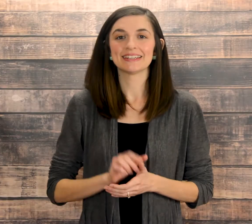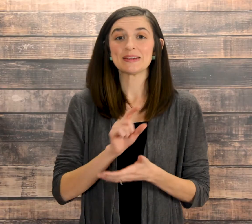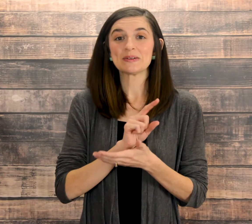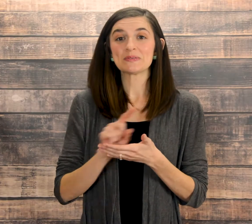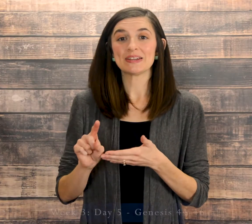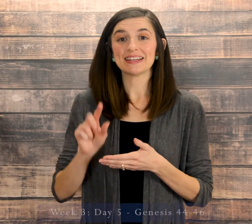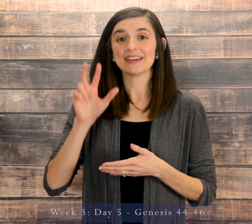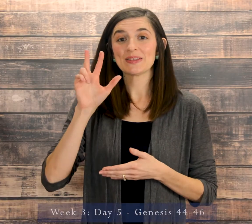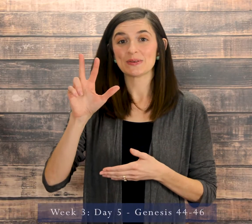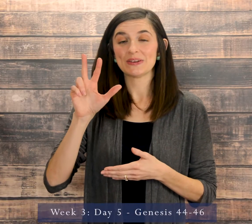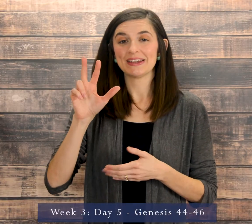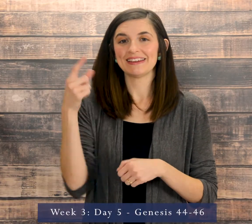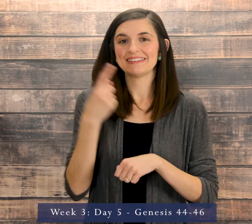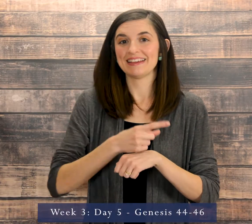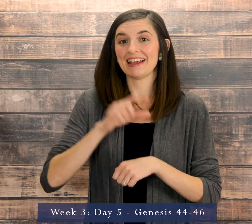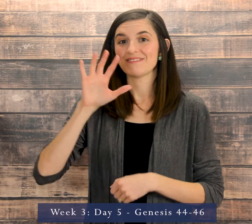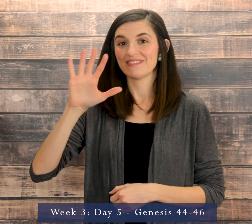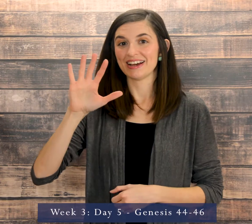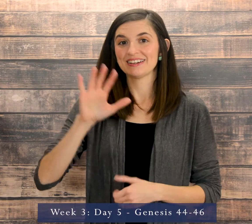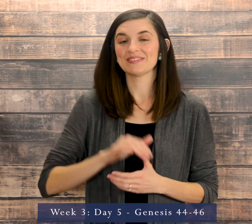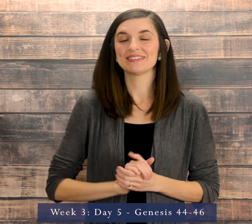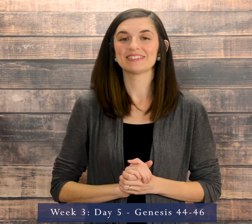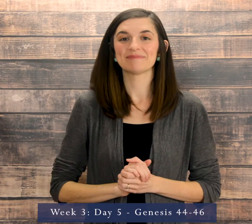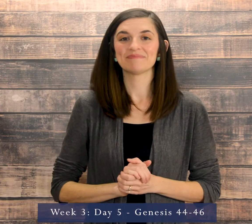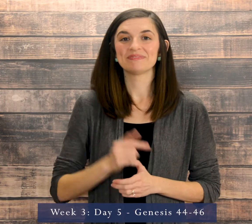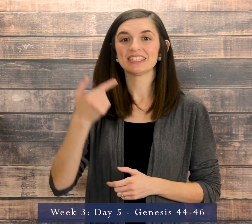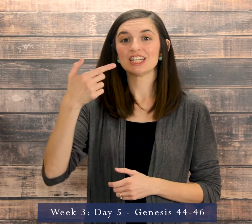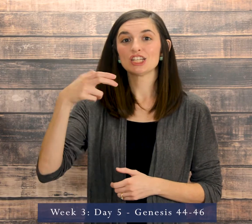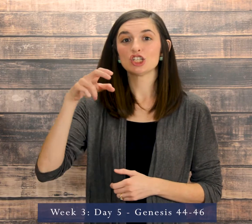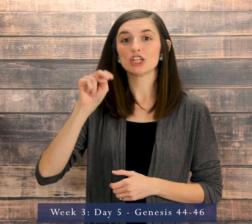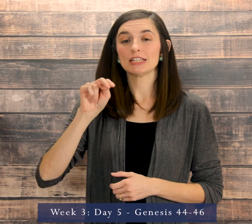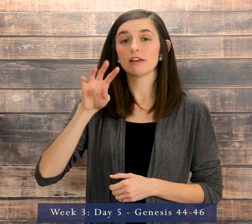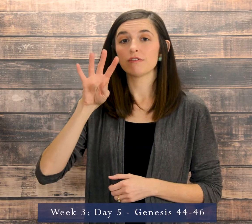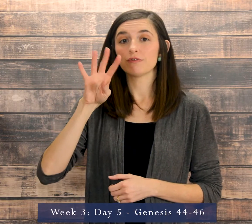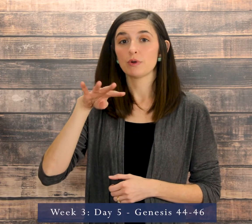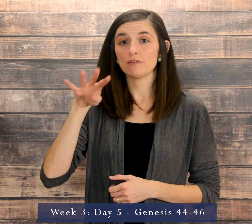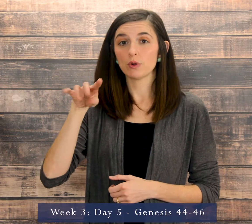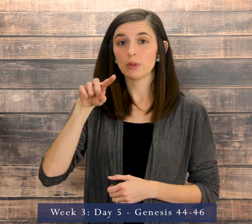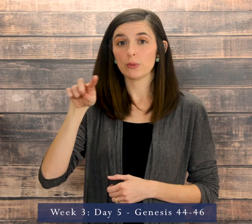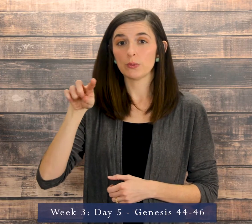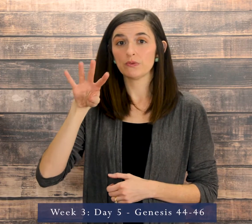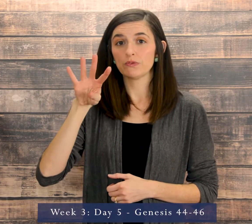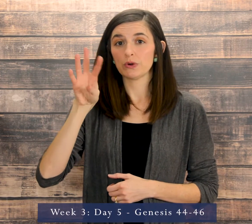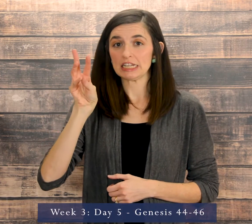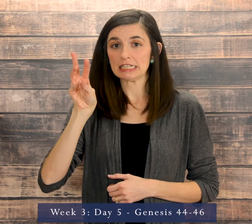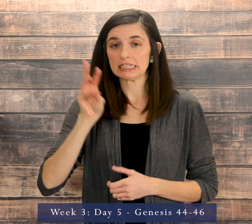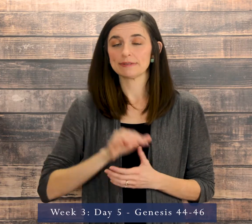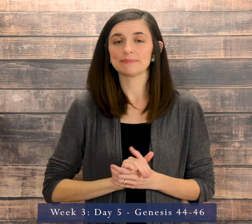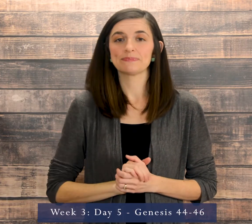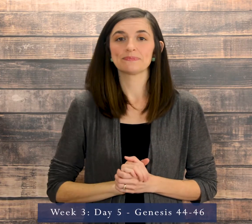Week 3, Day 5, Genesis 44-46